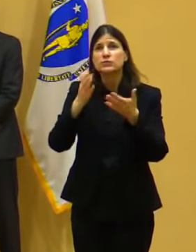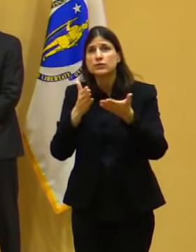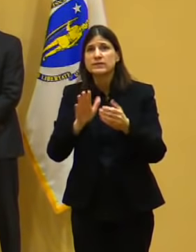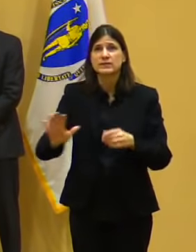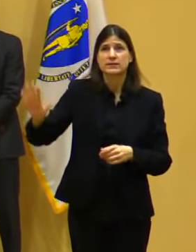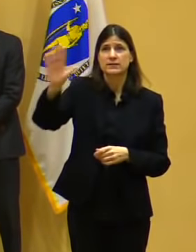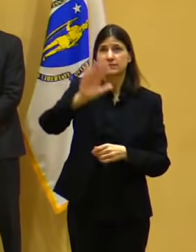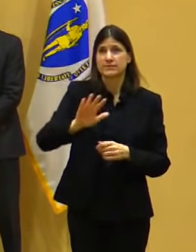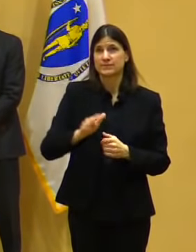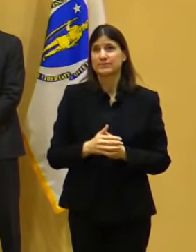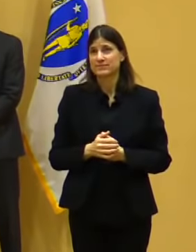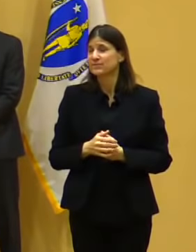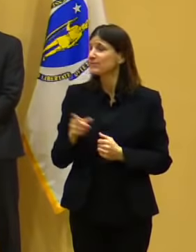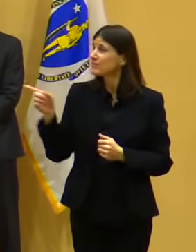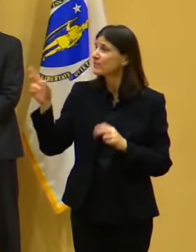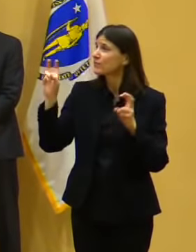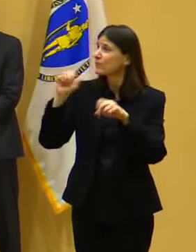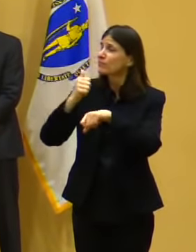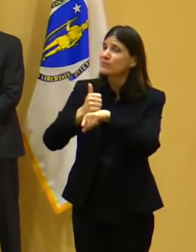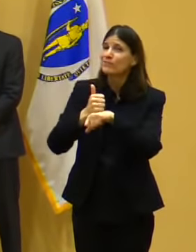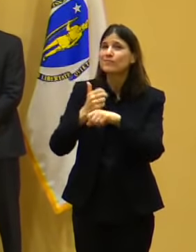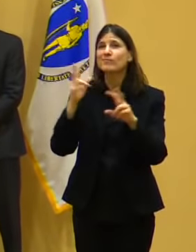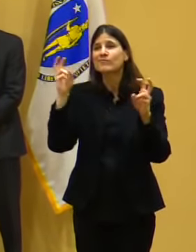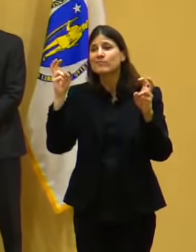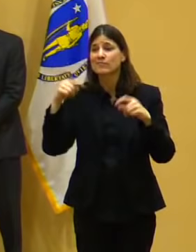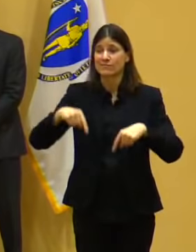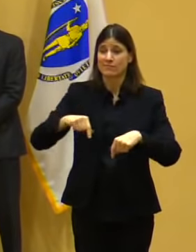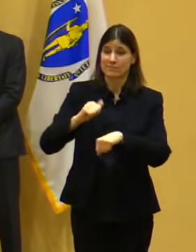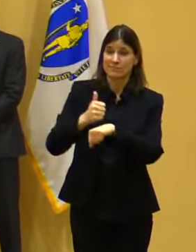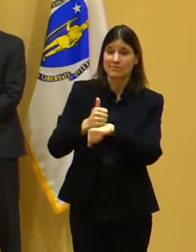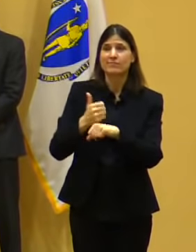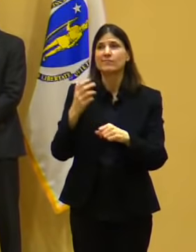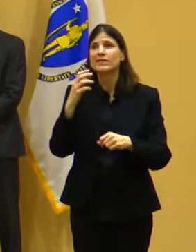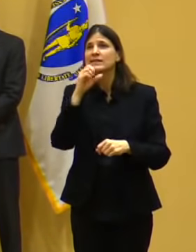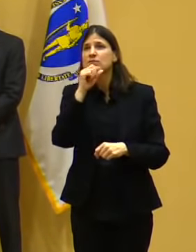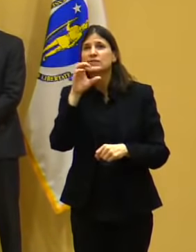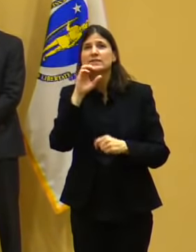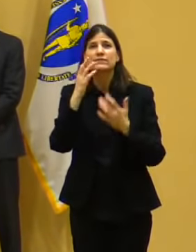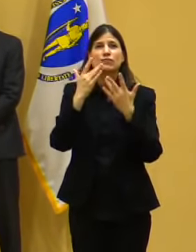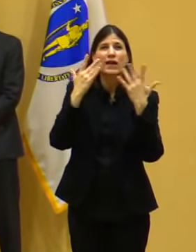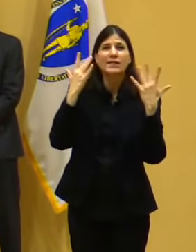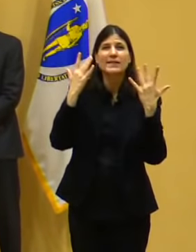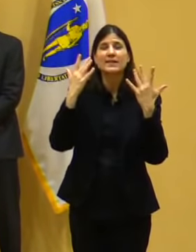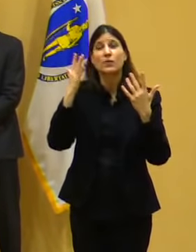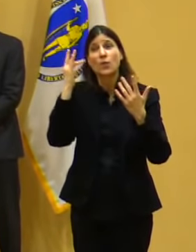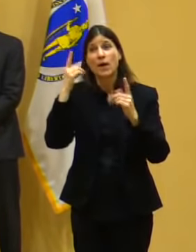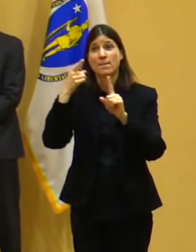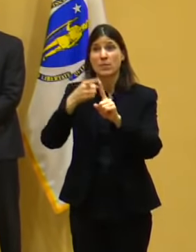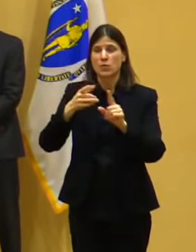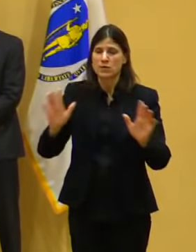And you had big shoes to step into when Rose decided that she was old enough to retire and go on to her next journey.